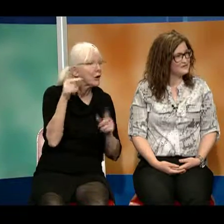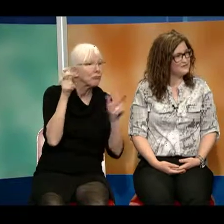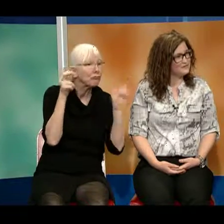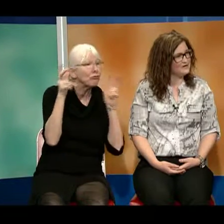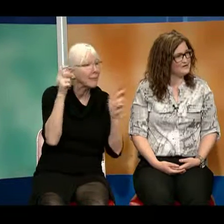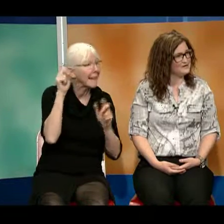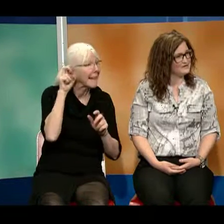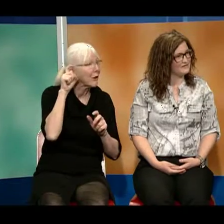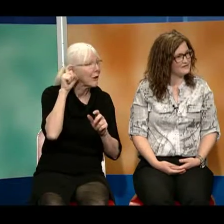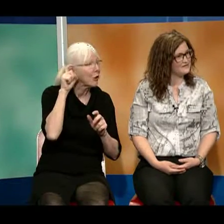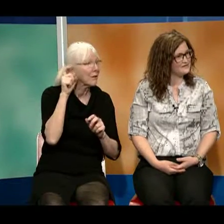it would be a bit different.